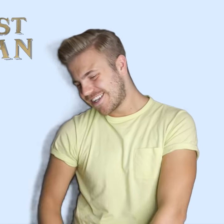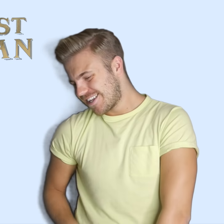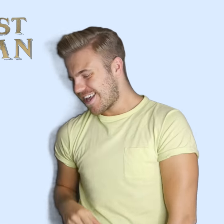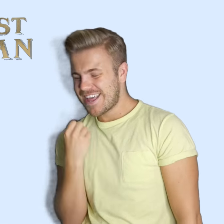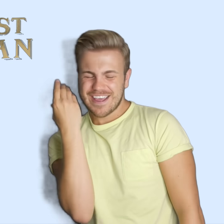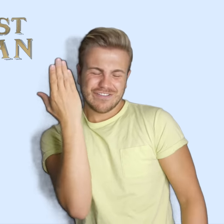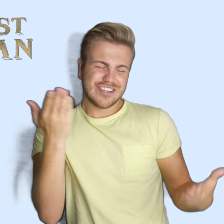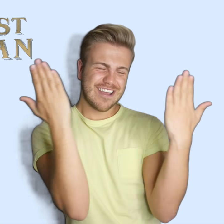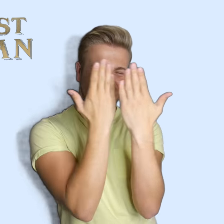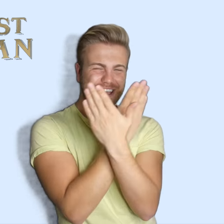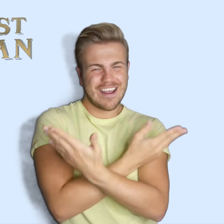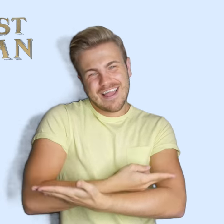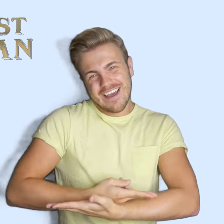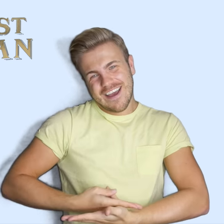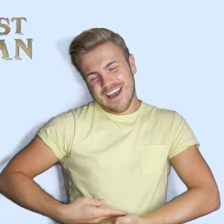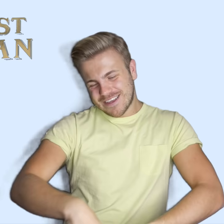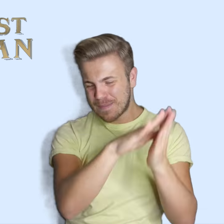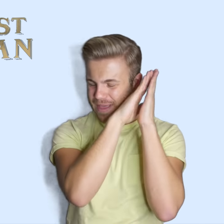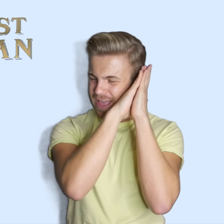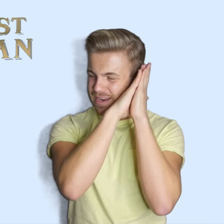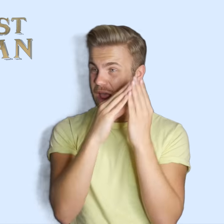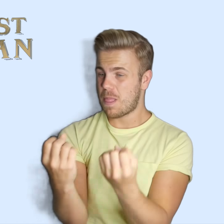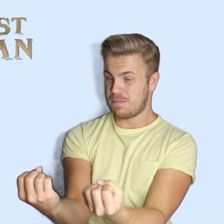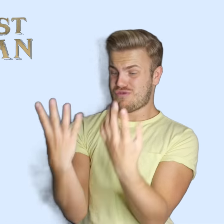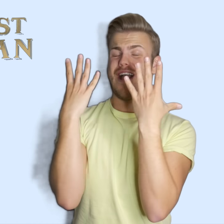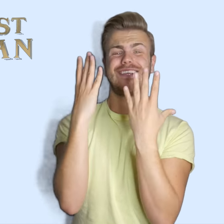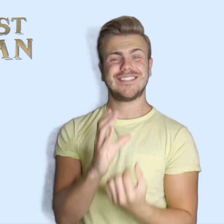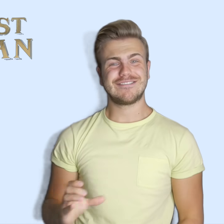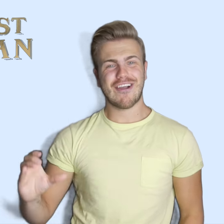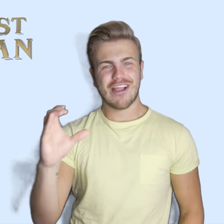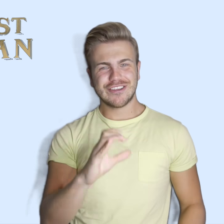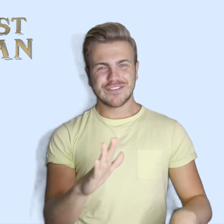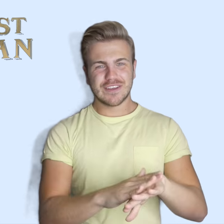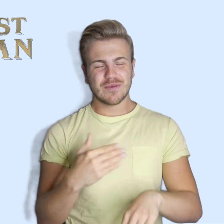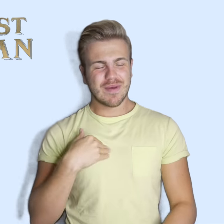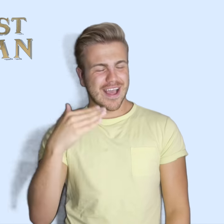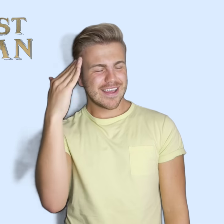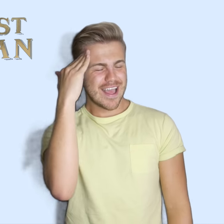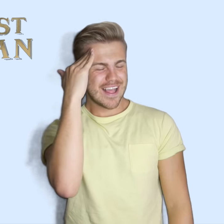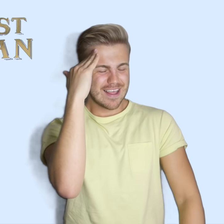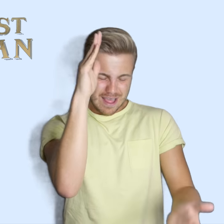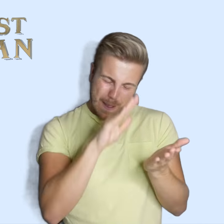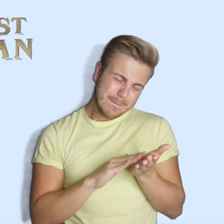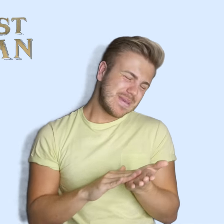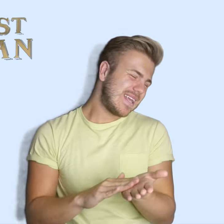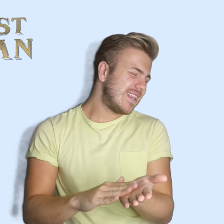Every night I lie in bed The brightest colors fill my head A million